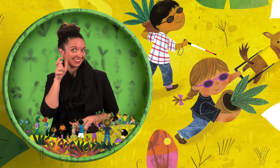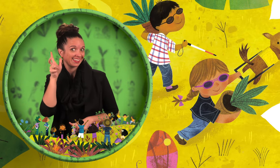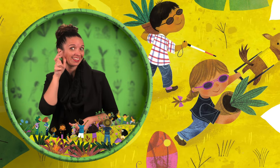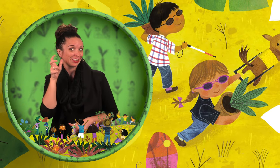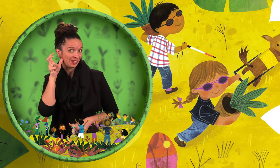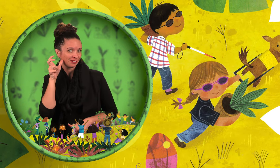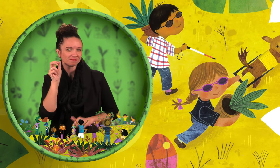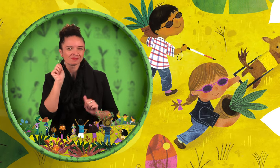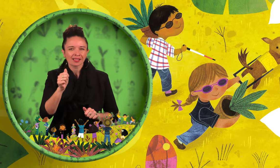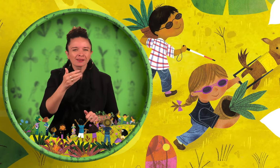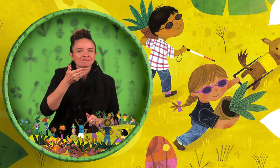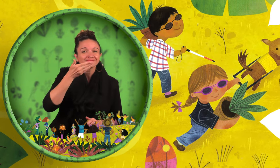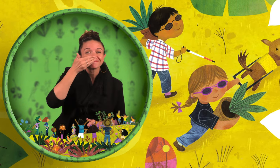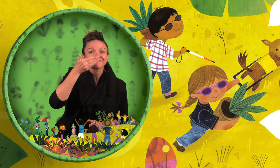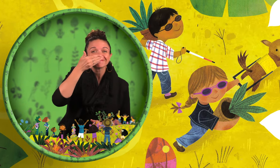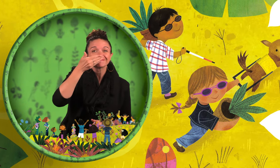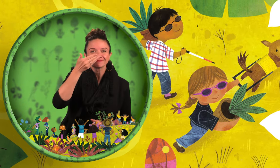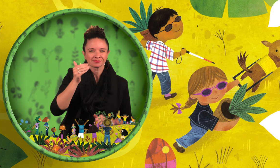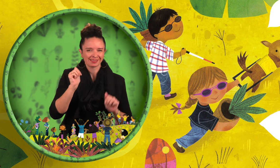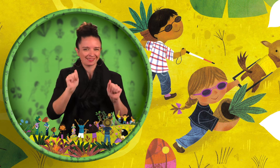feel with our hands.